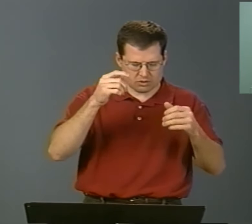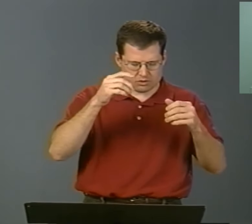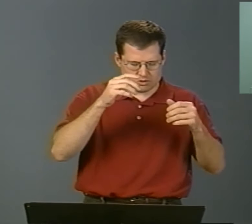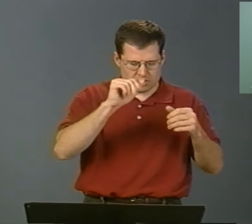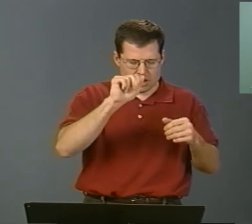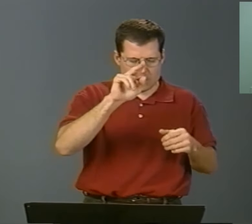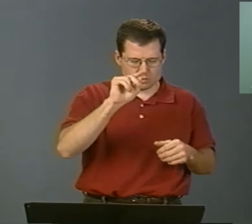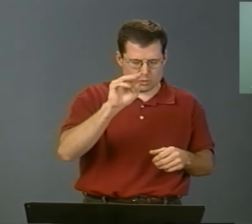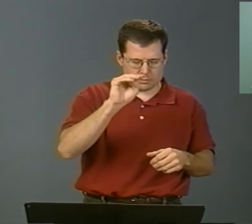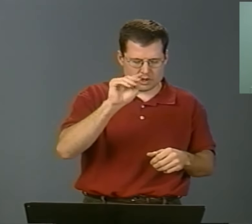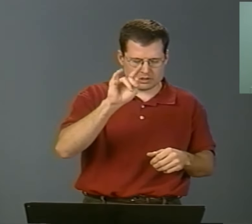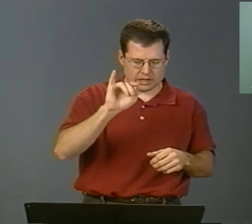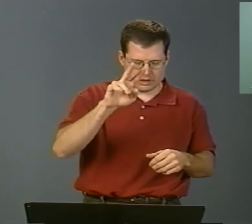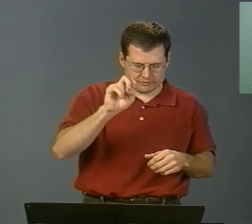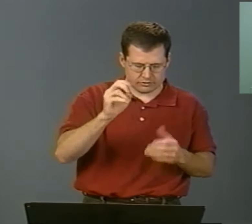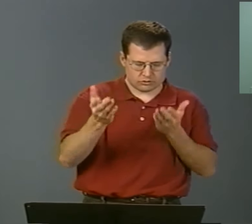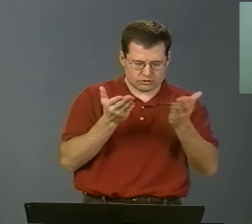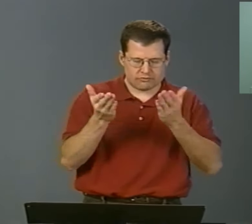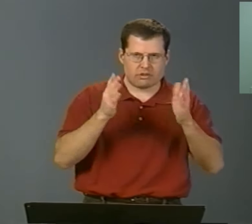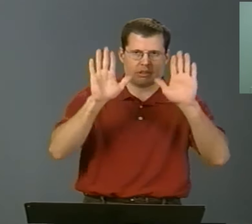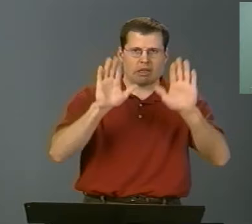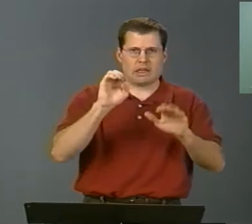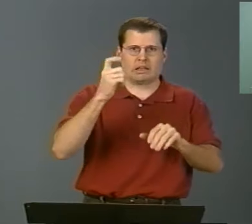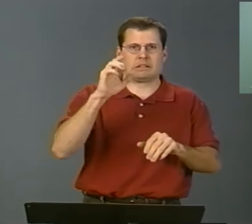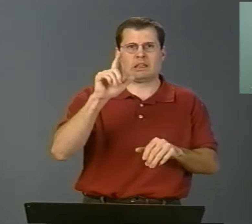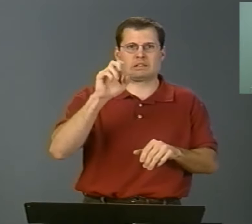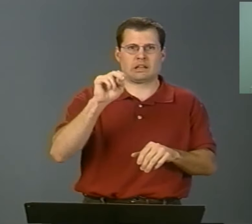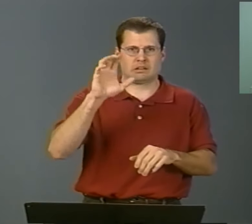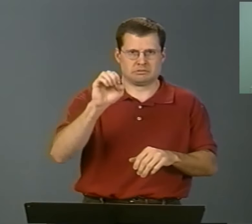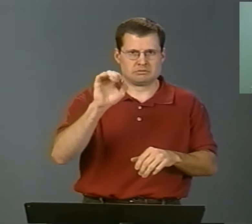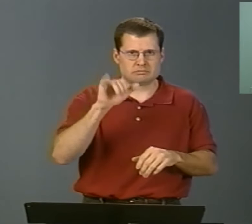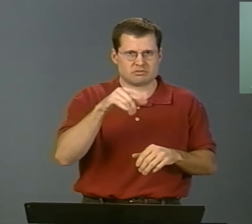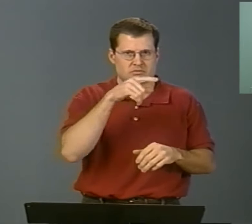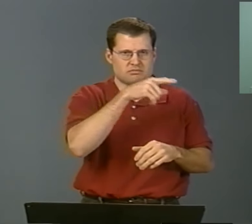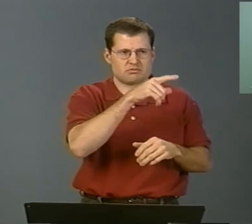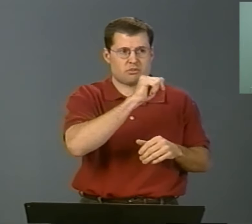Checking to see if they have certification.